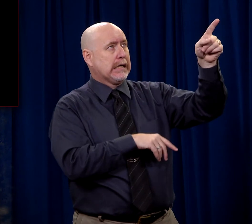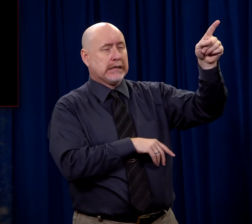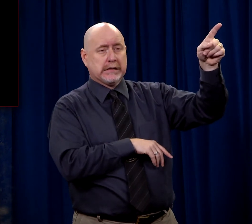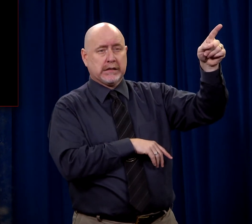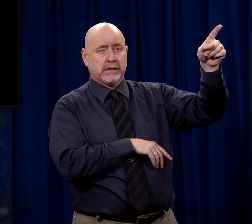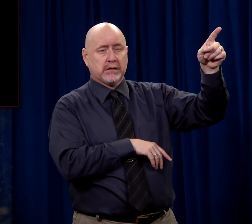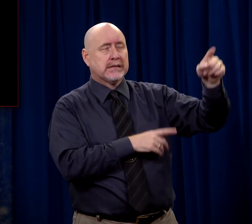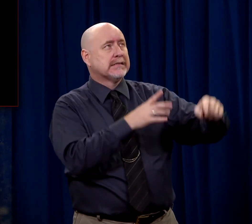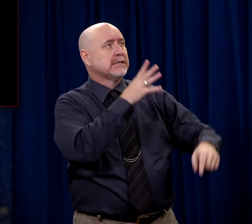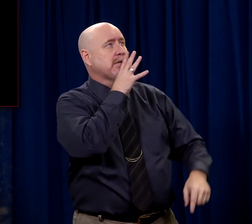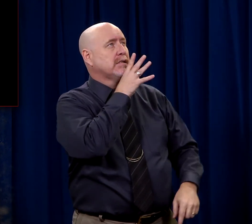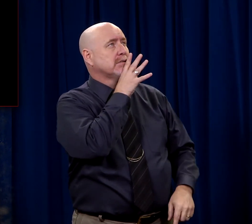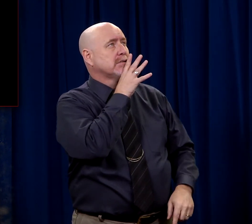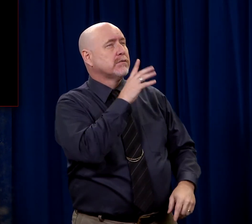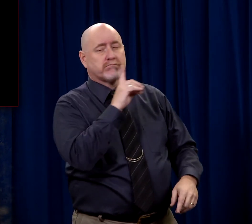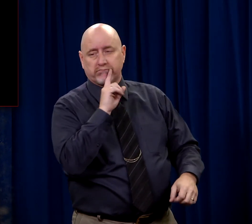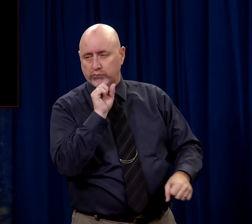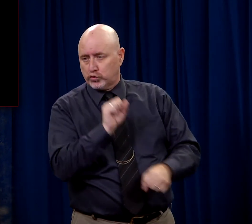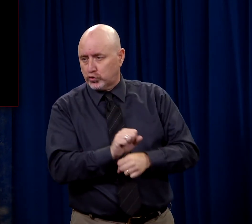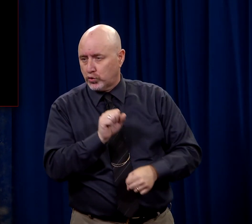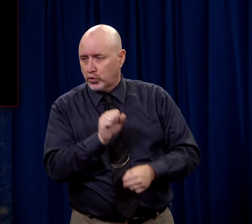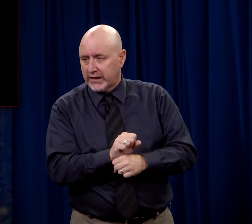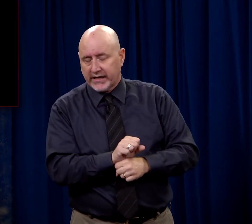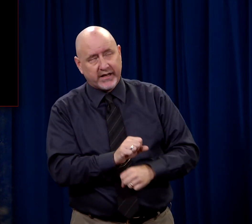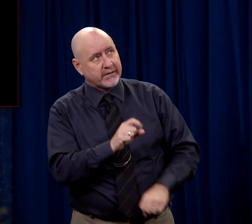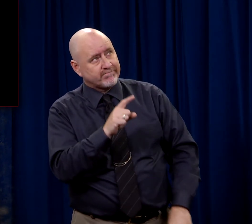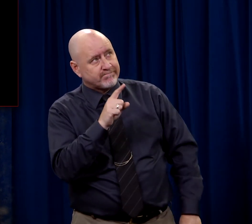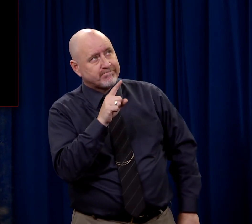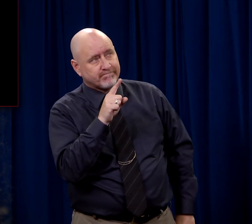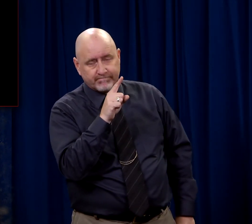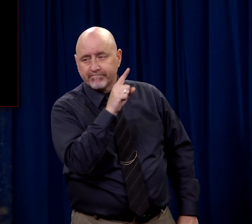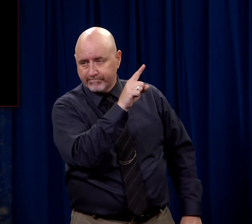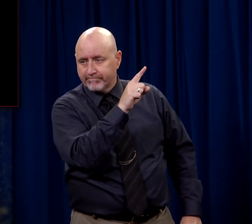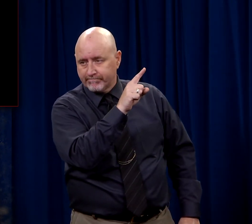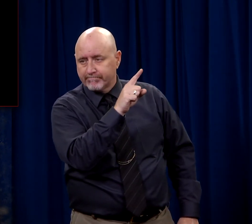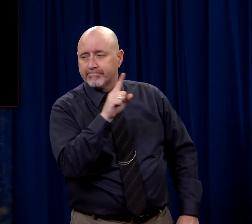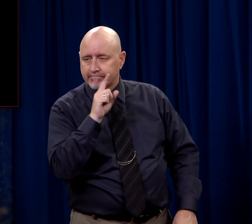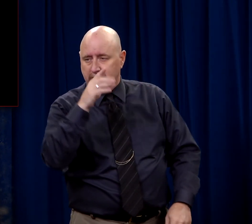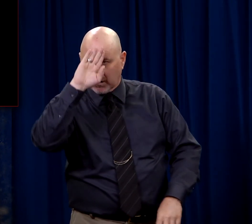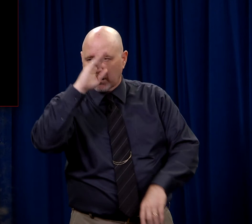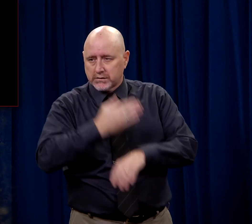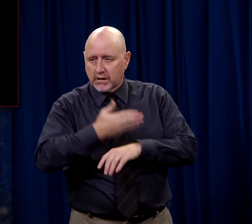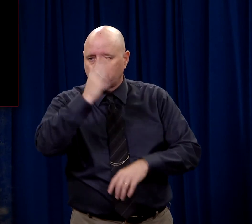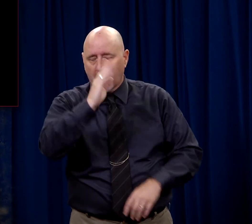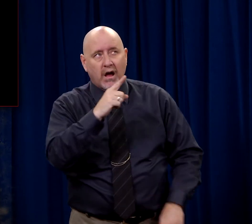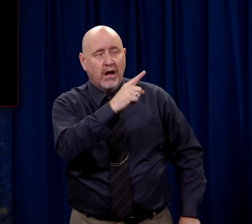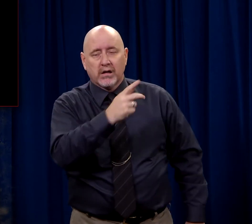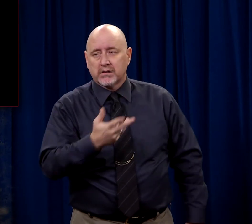now dead, says, Truly, this was the Son of God.